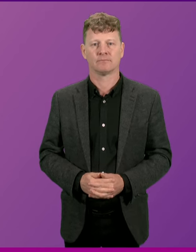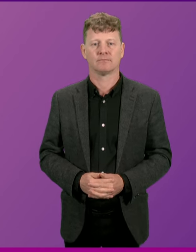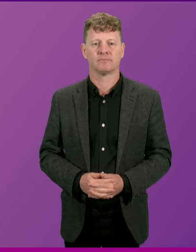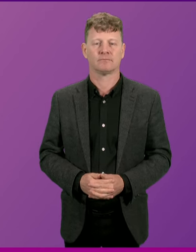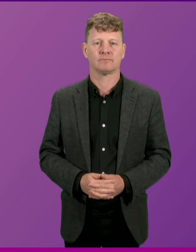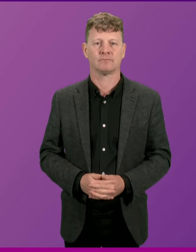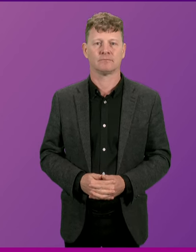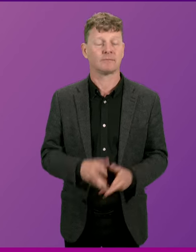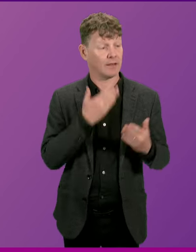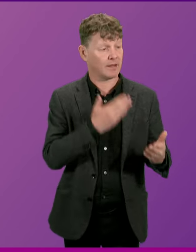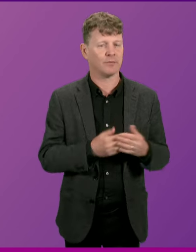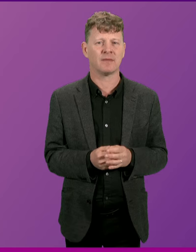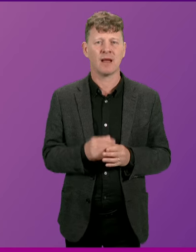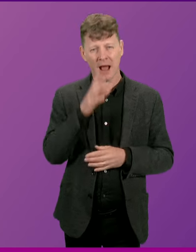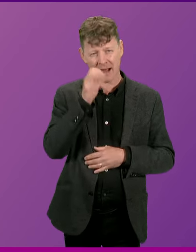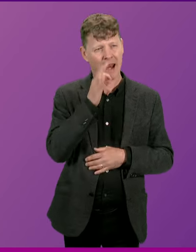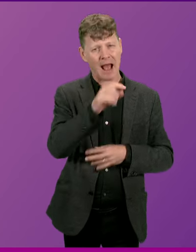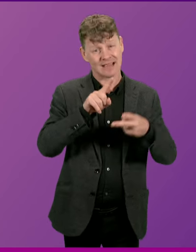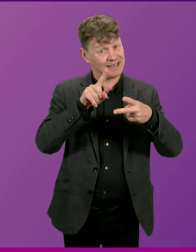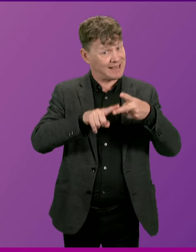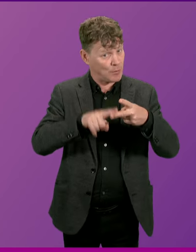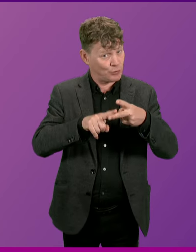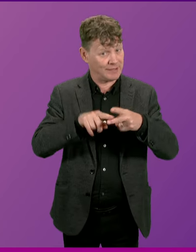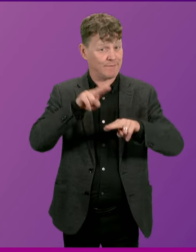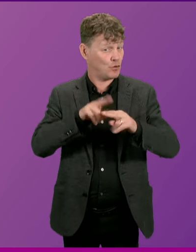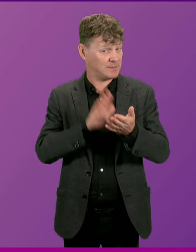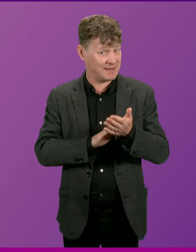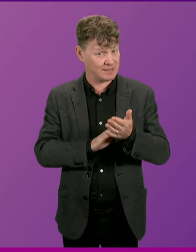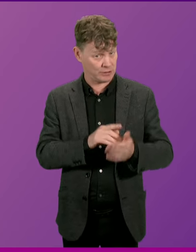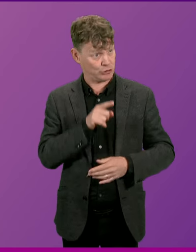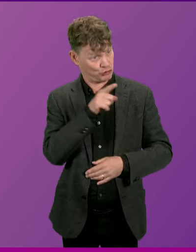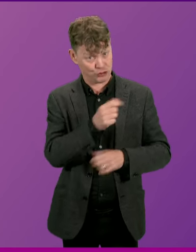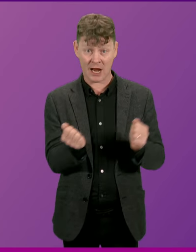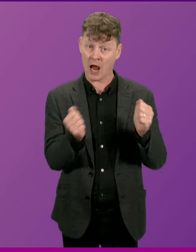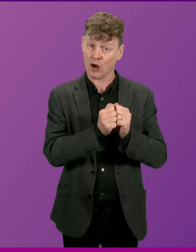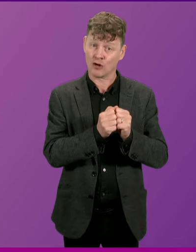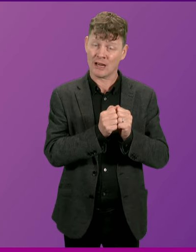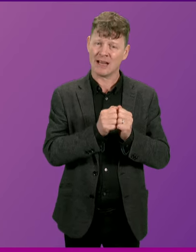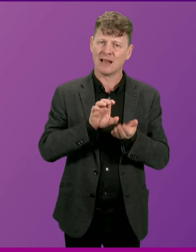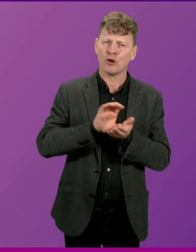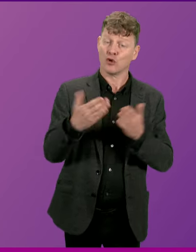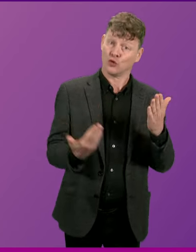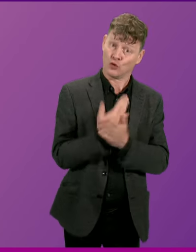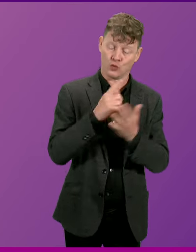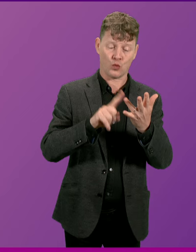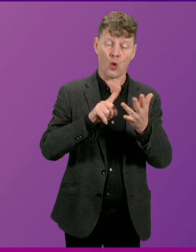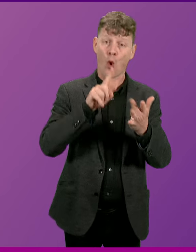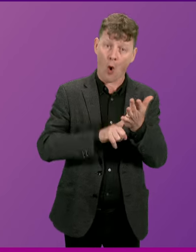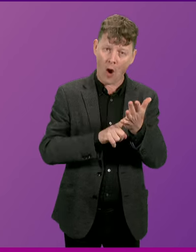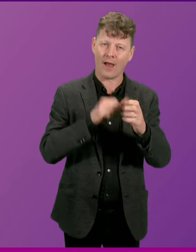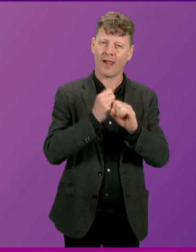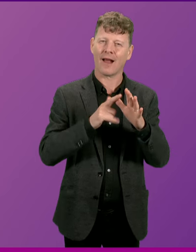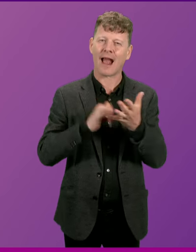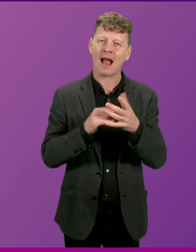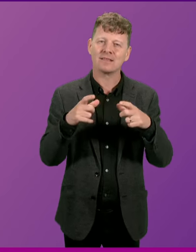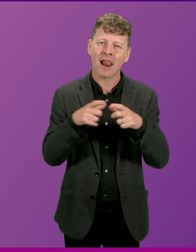Thank you. Could I ask the Deputy First Minister, does she agree that granting new oil and gas licences for the North Sea